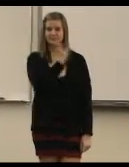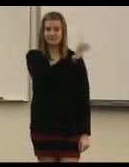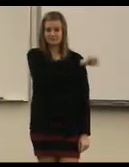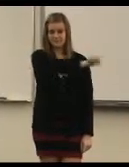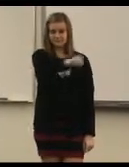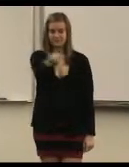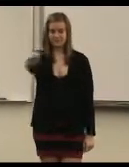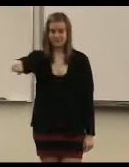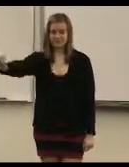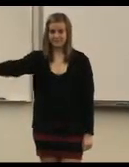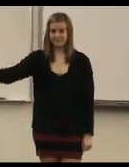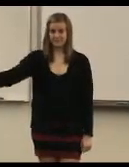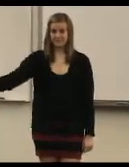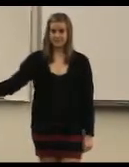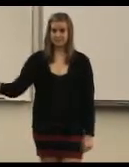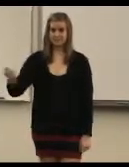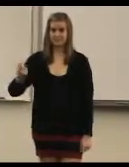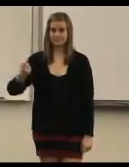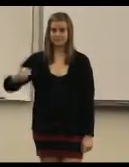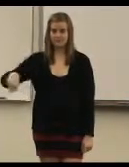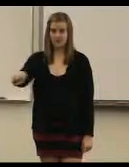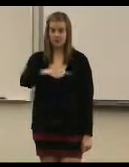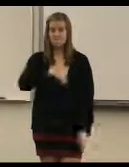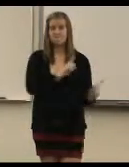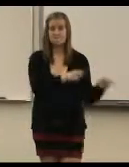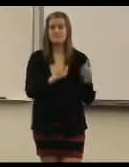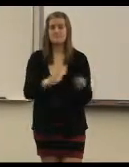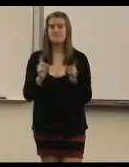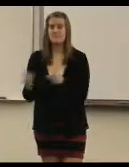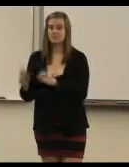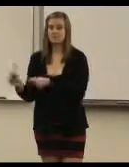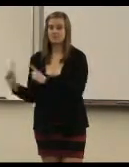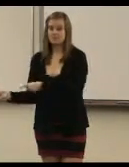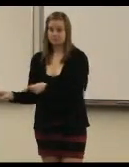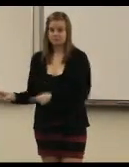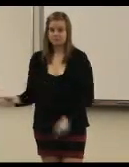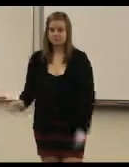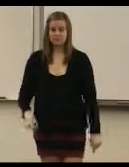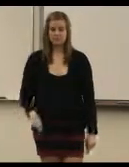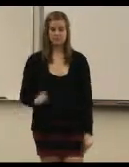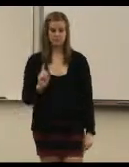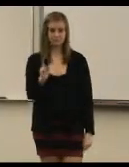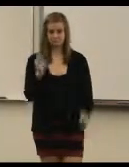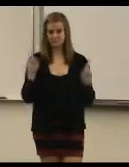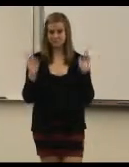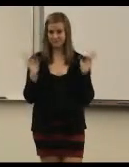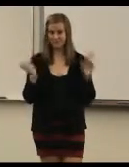say yeah, yeah, yeah, yeah, yeah. And we'll go, go, go, go, go. If you're ready,